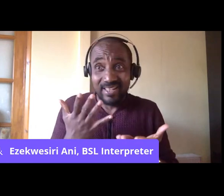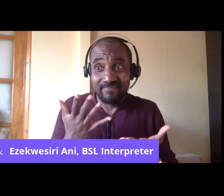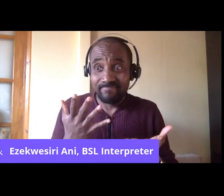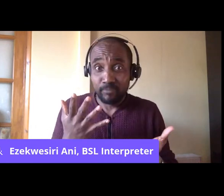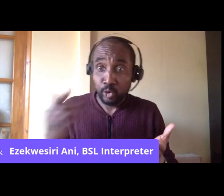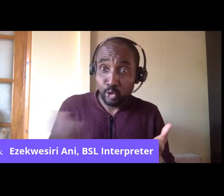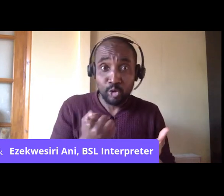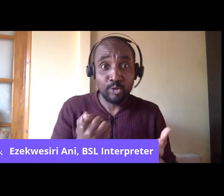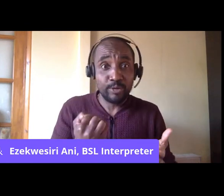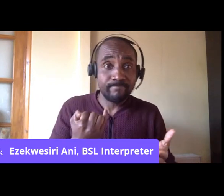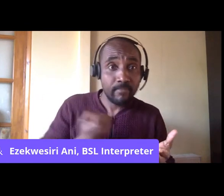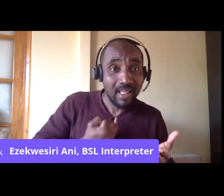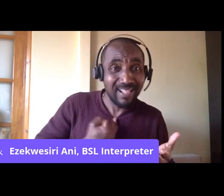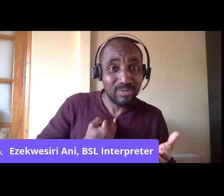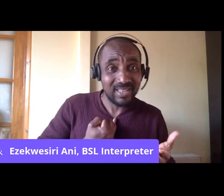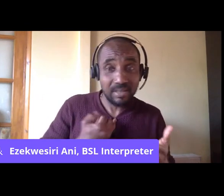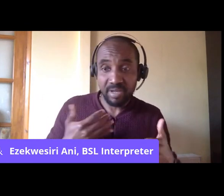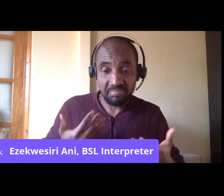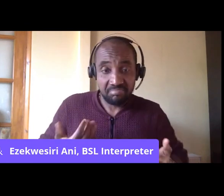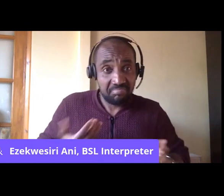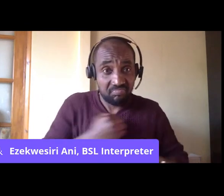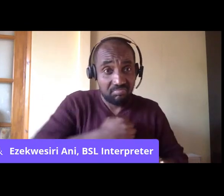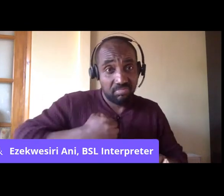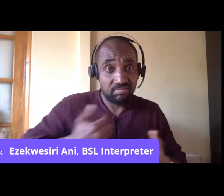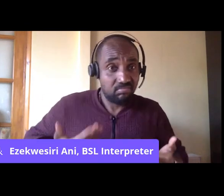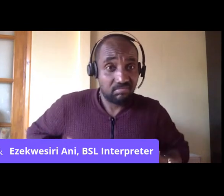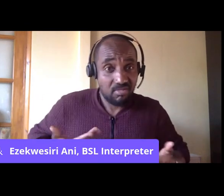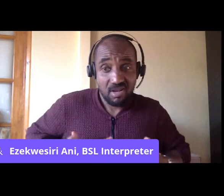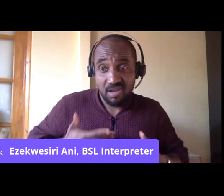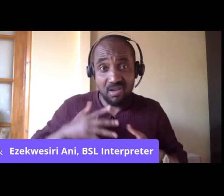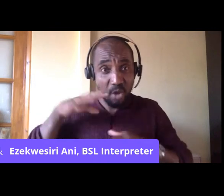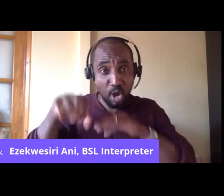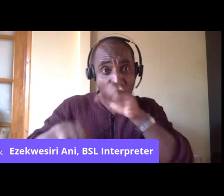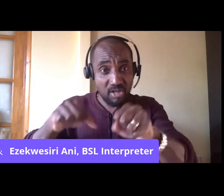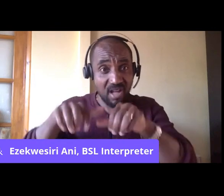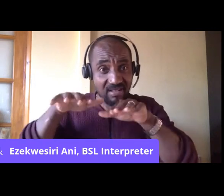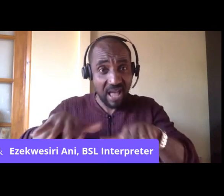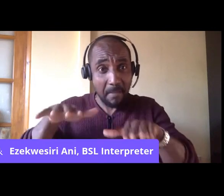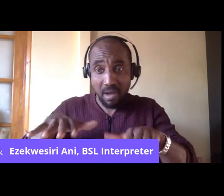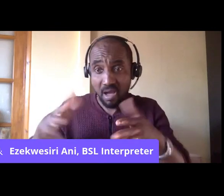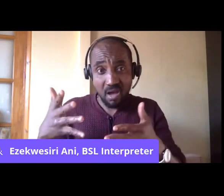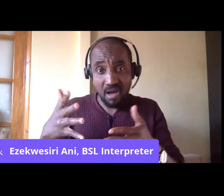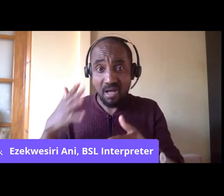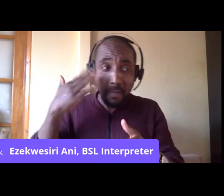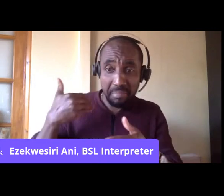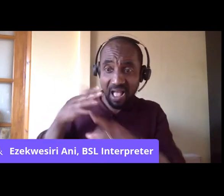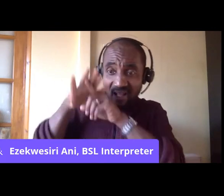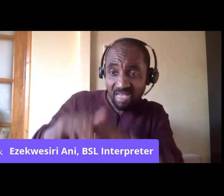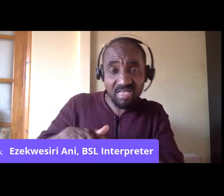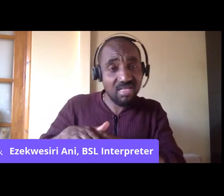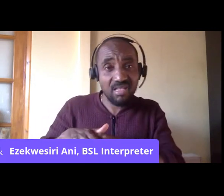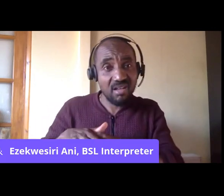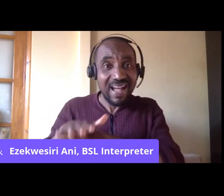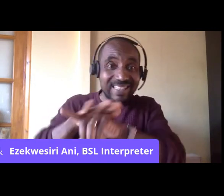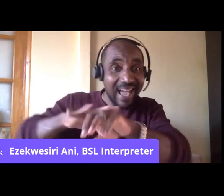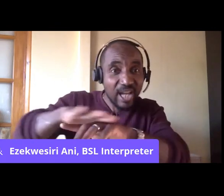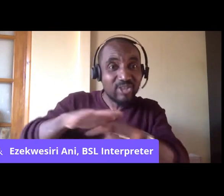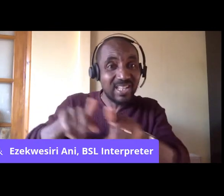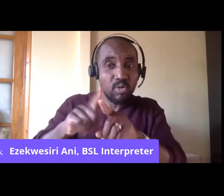and to other people who were colonised, including people in the Asian subcontinent.